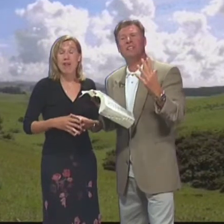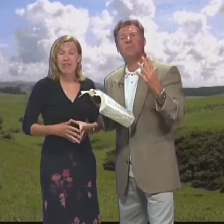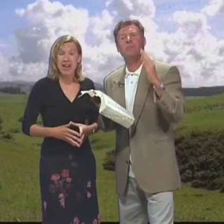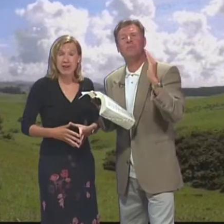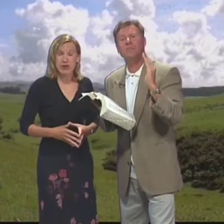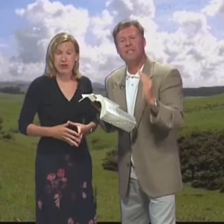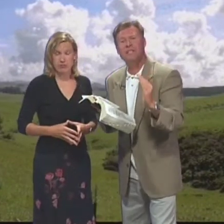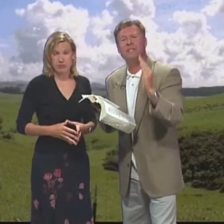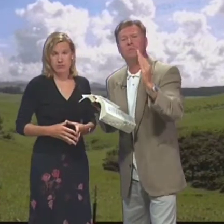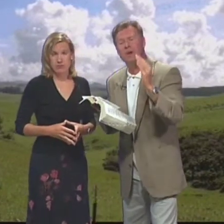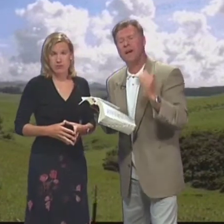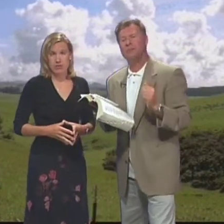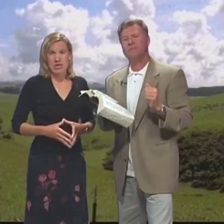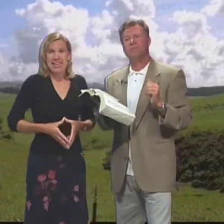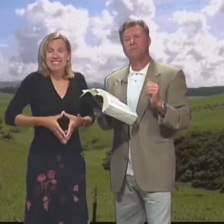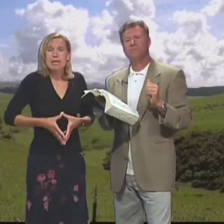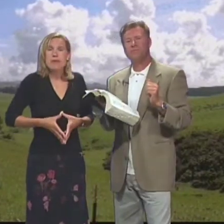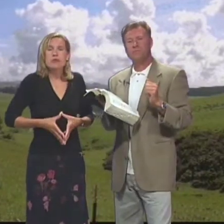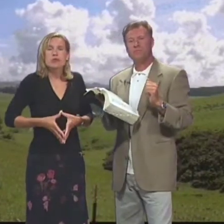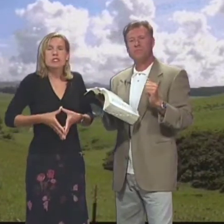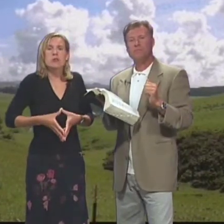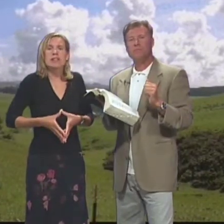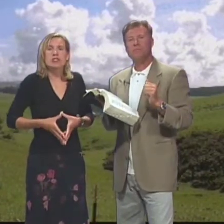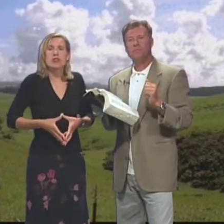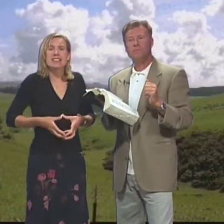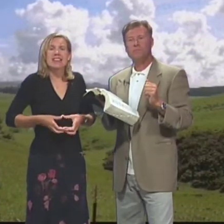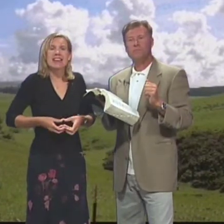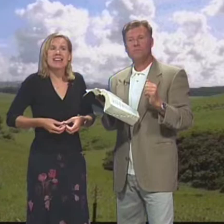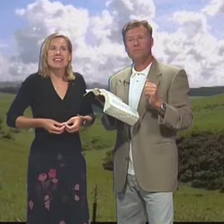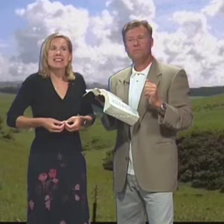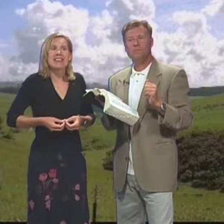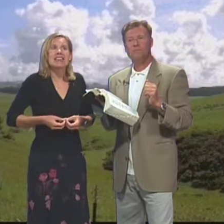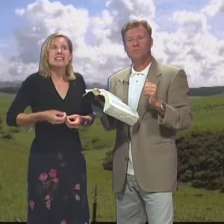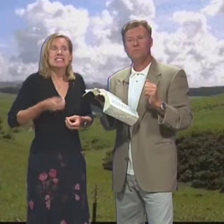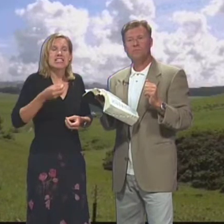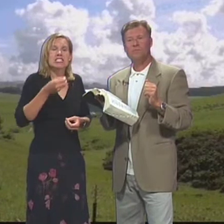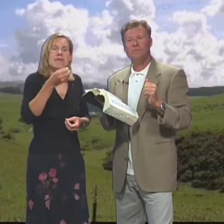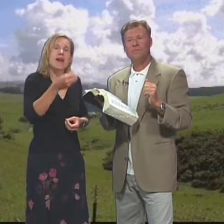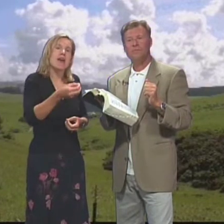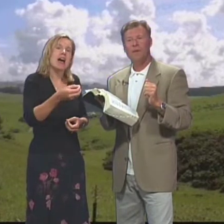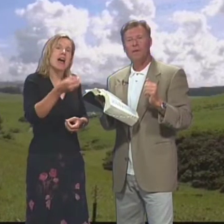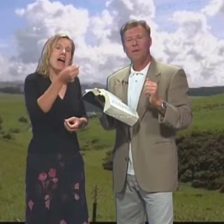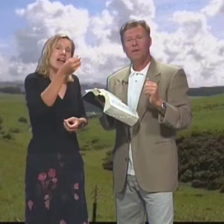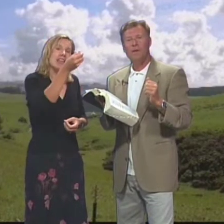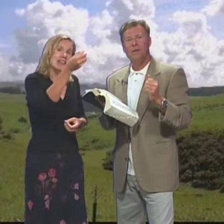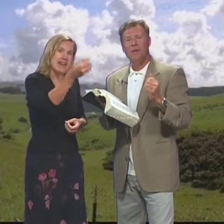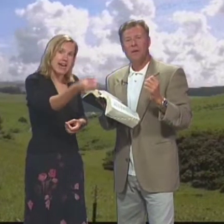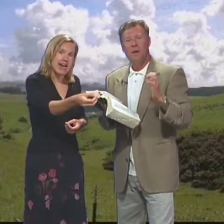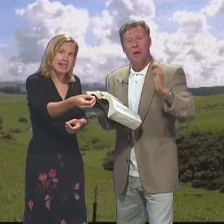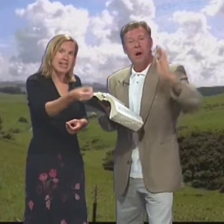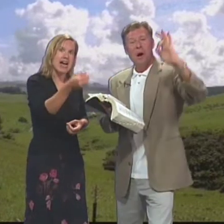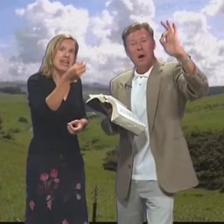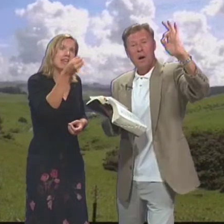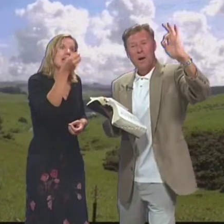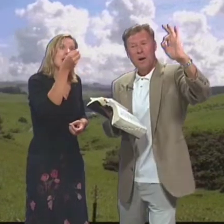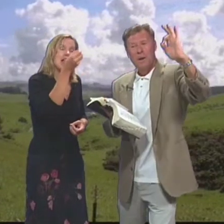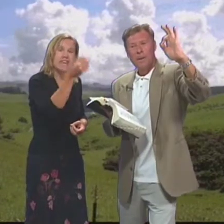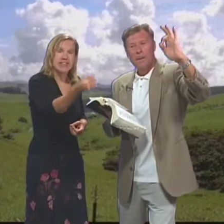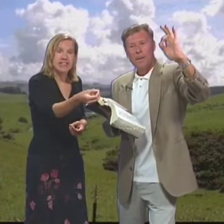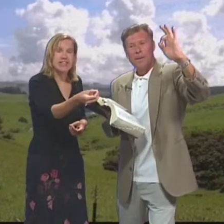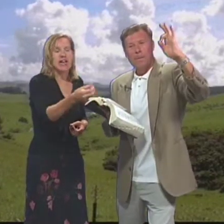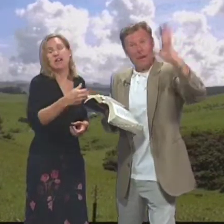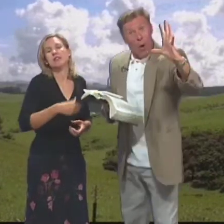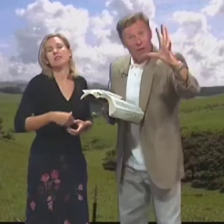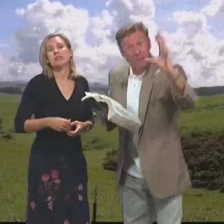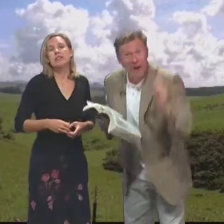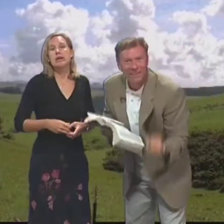Drivenness Leads to burnout Ese impulso Esa obligación Hace que la gente Sea llevada Al desgaste Al A